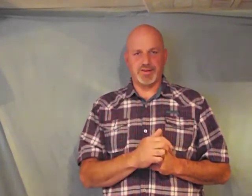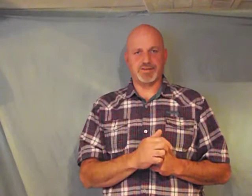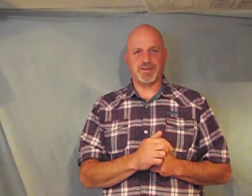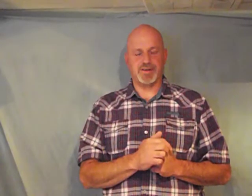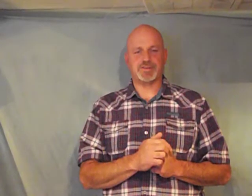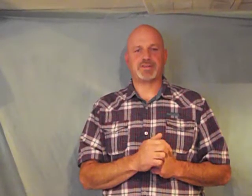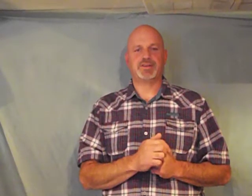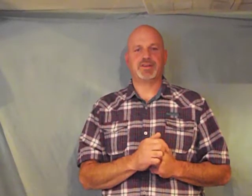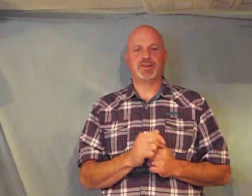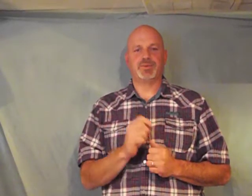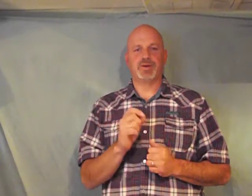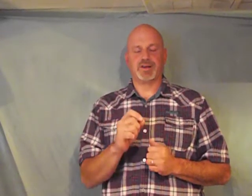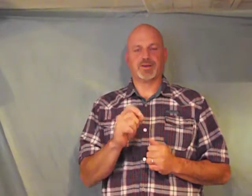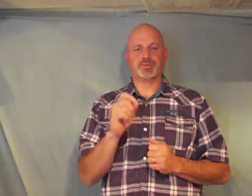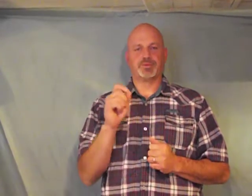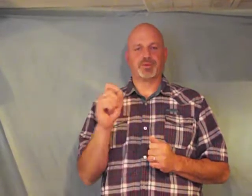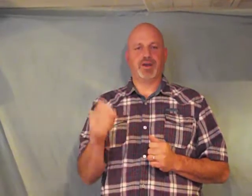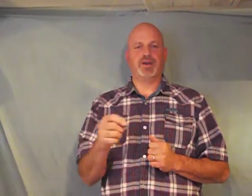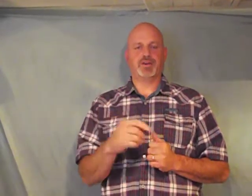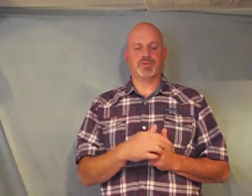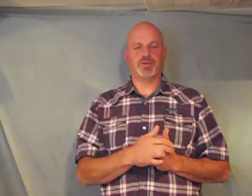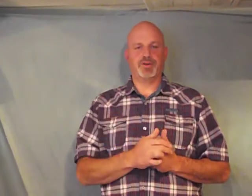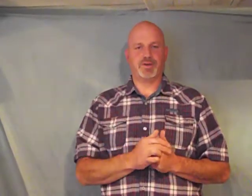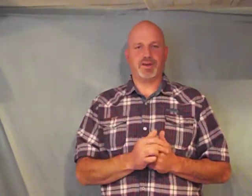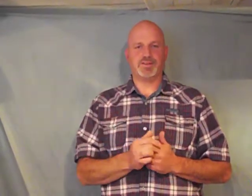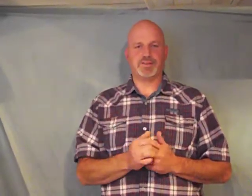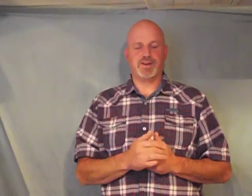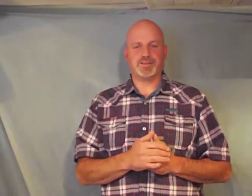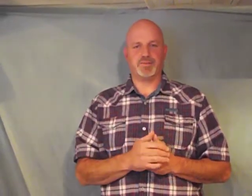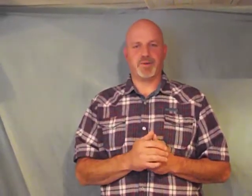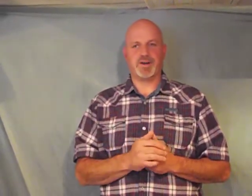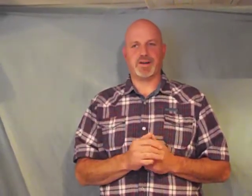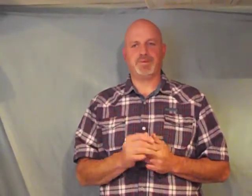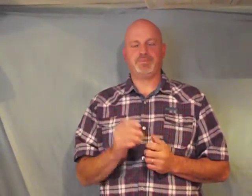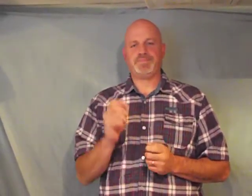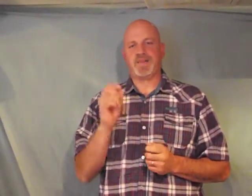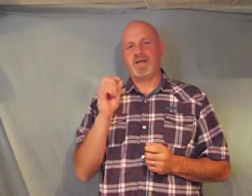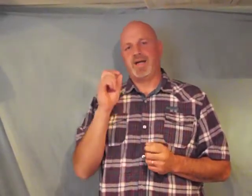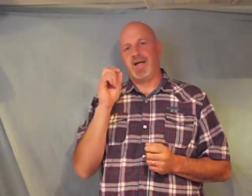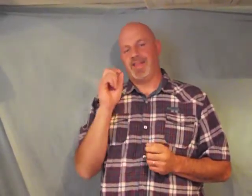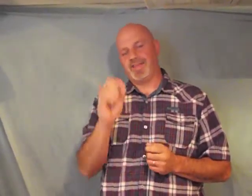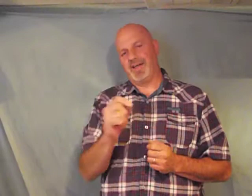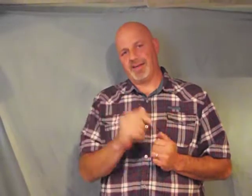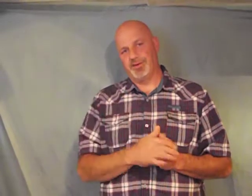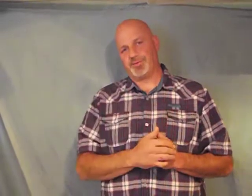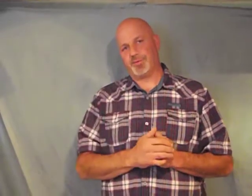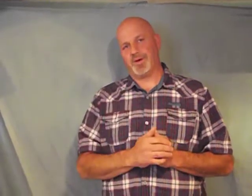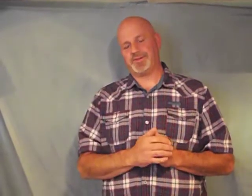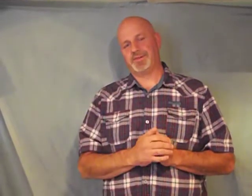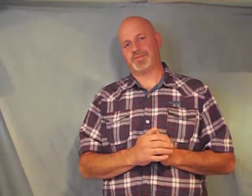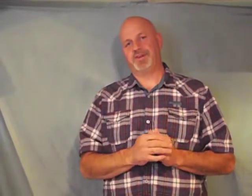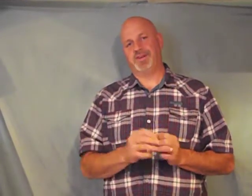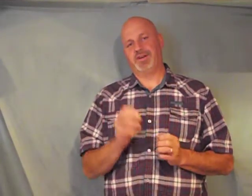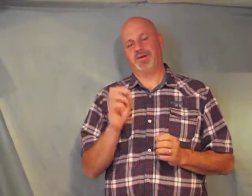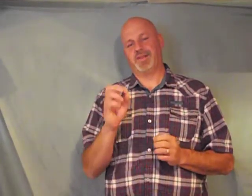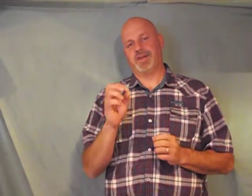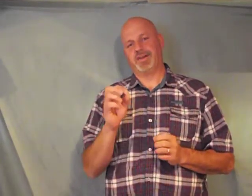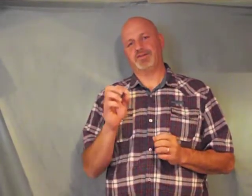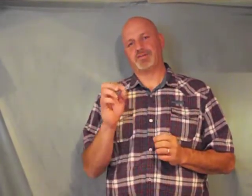discuss when it comes to praying over the United States of America I thank you for watching this video I thank you for